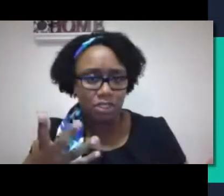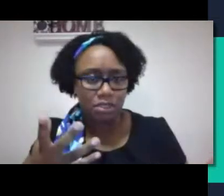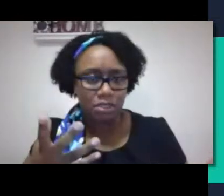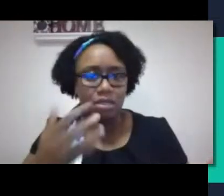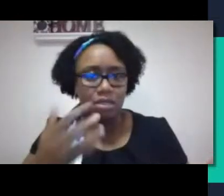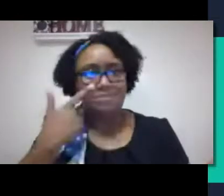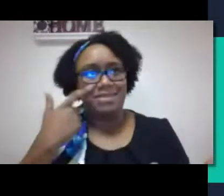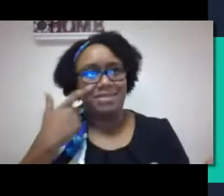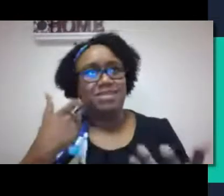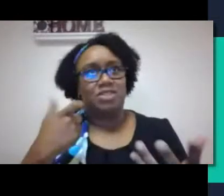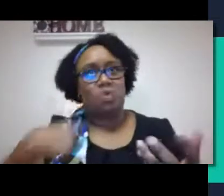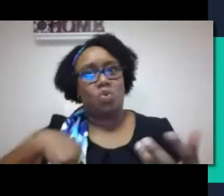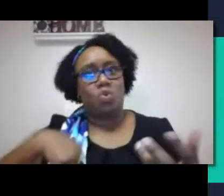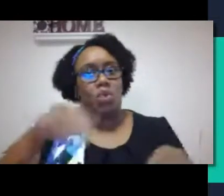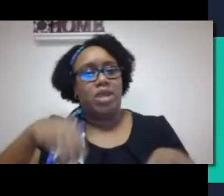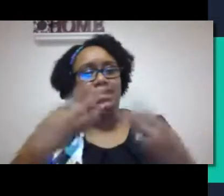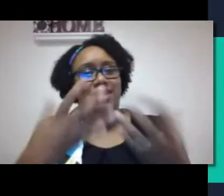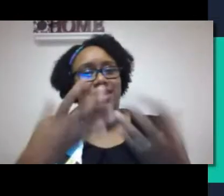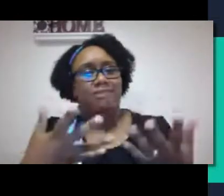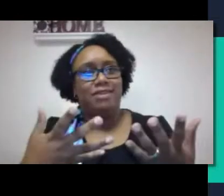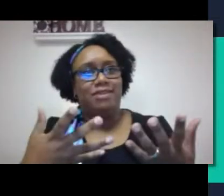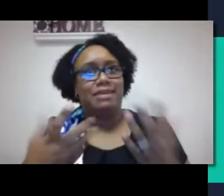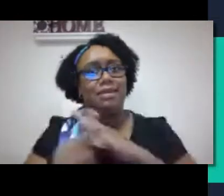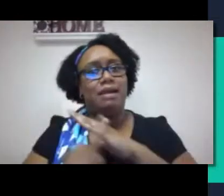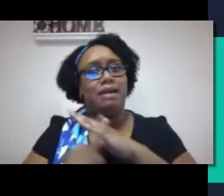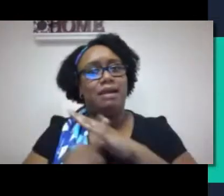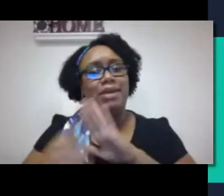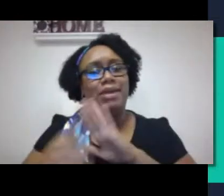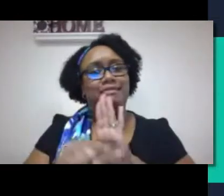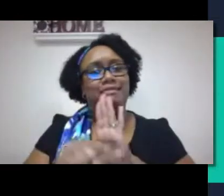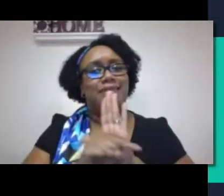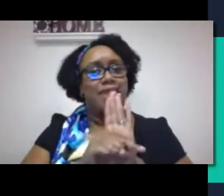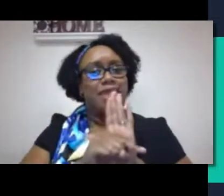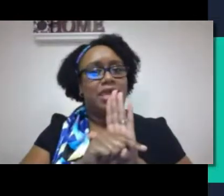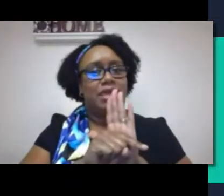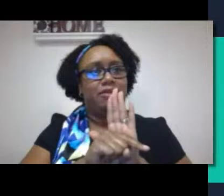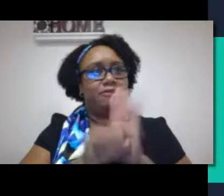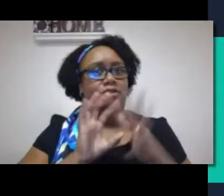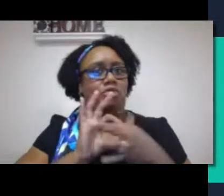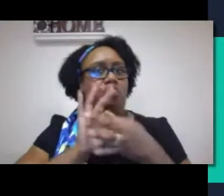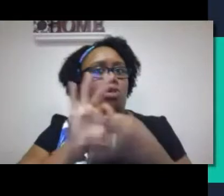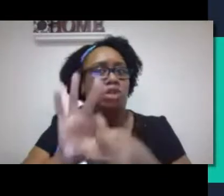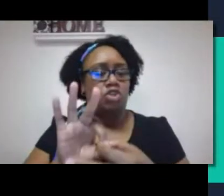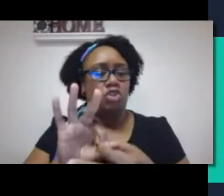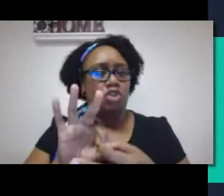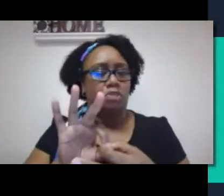do need to improve how we address the information with parents